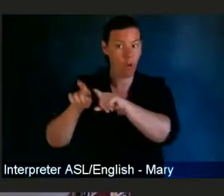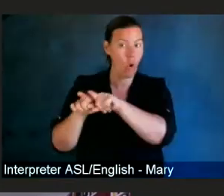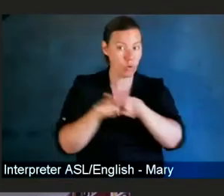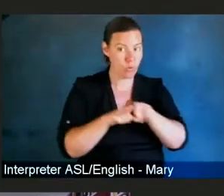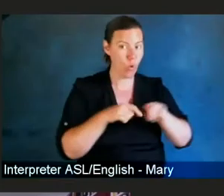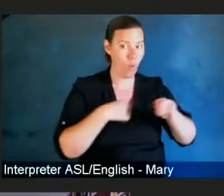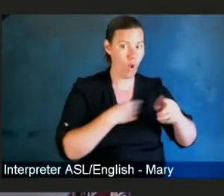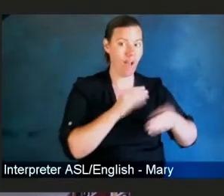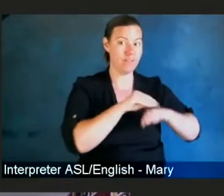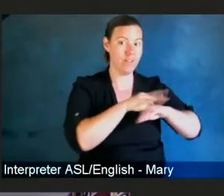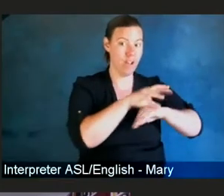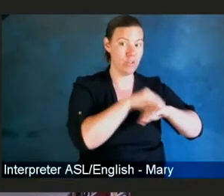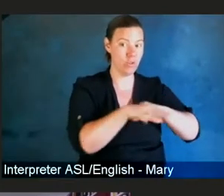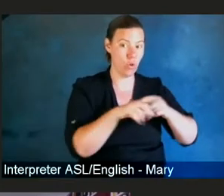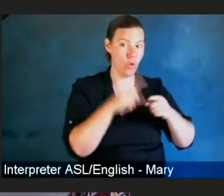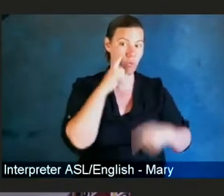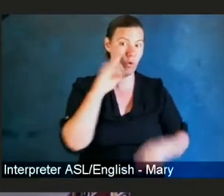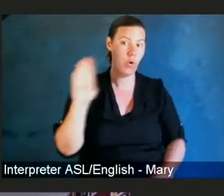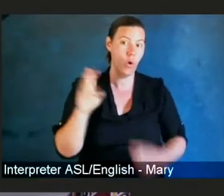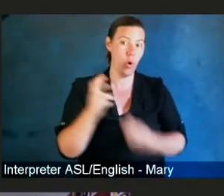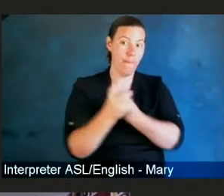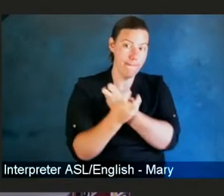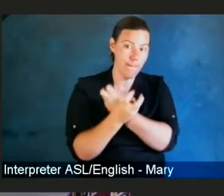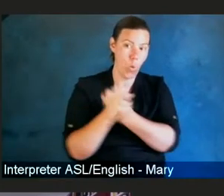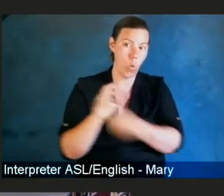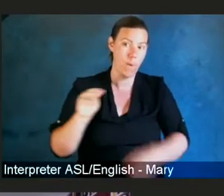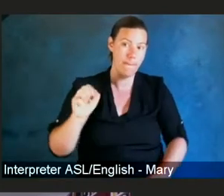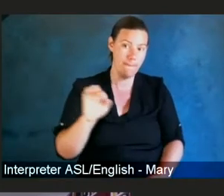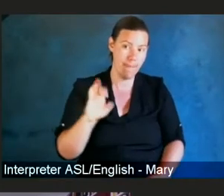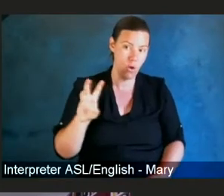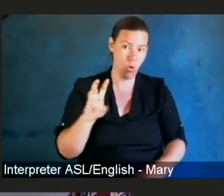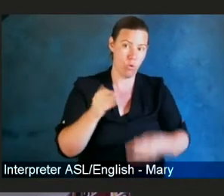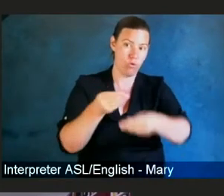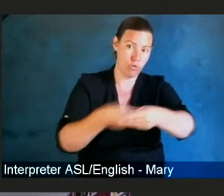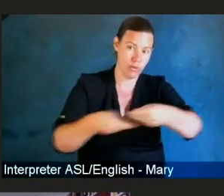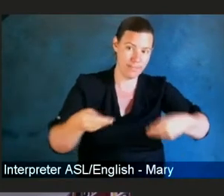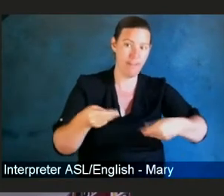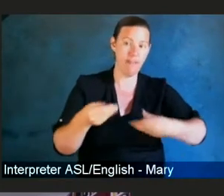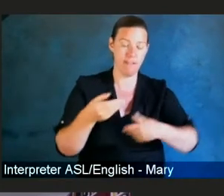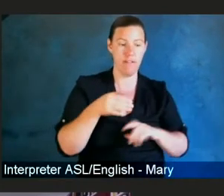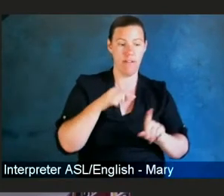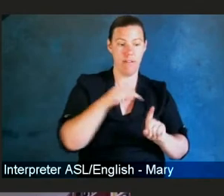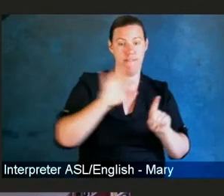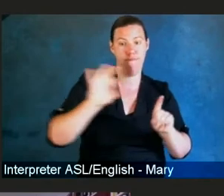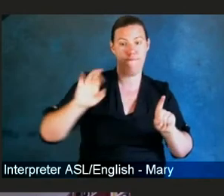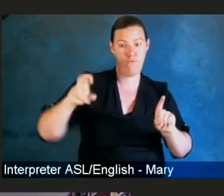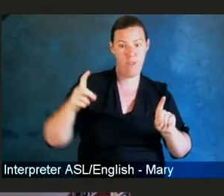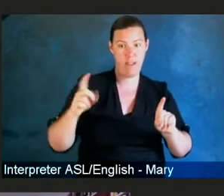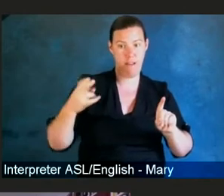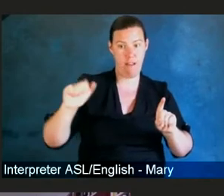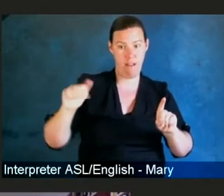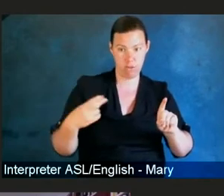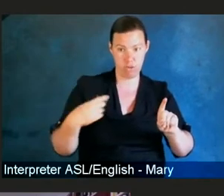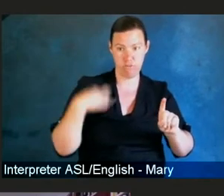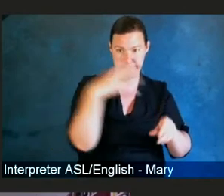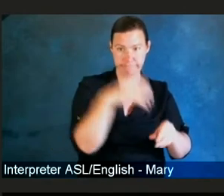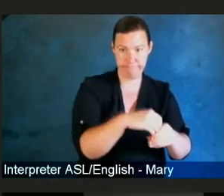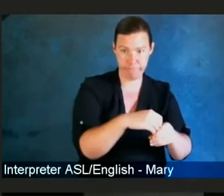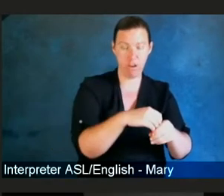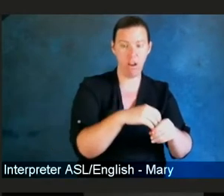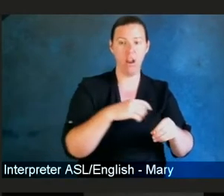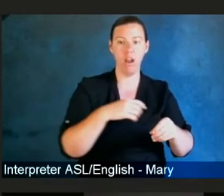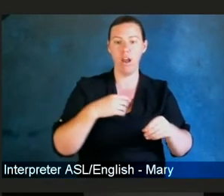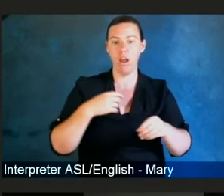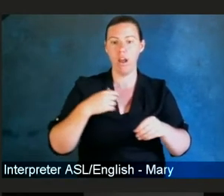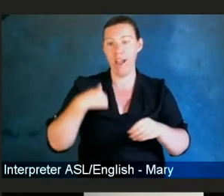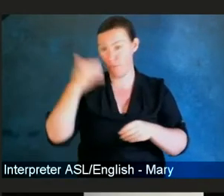transplant program at the Fred Hutchinson. And when I was aware of AIDS and what it's